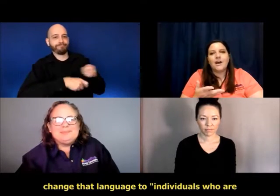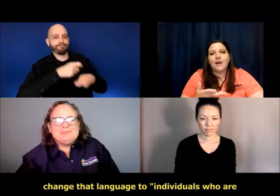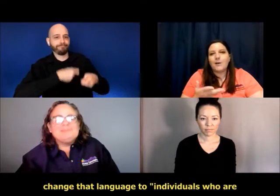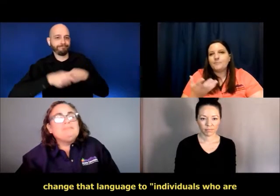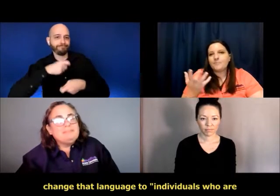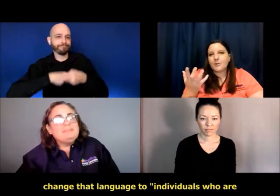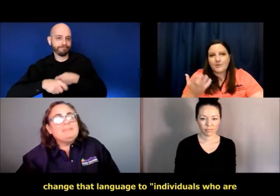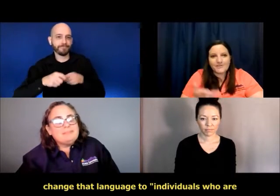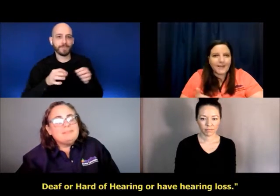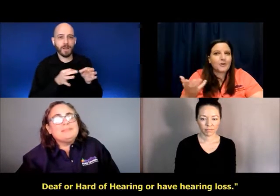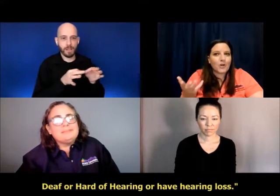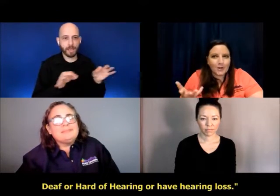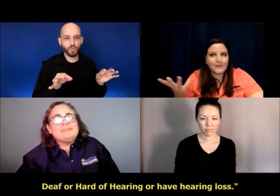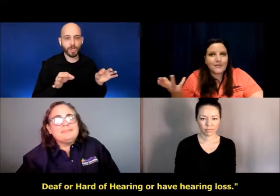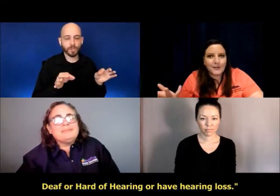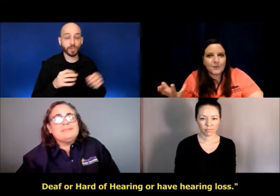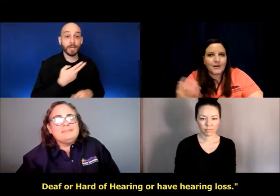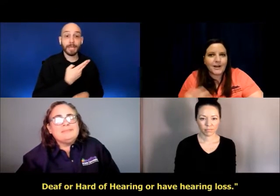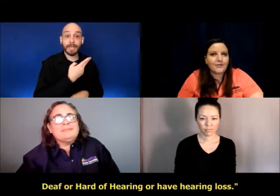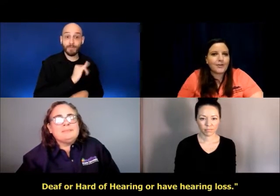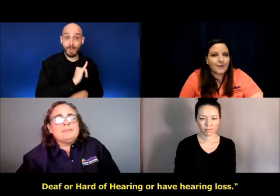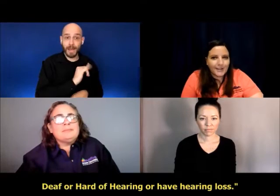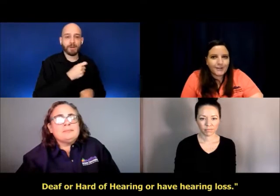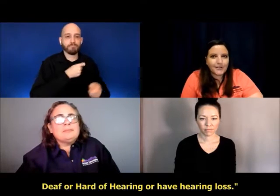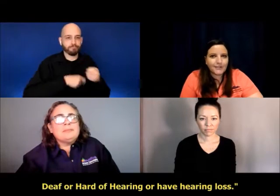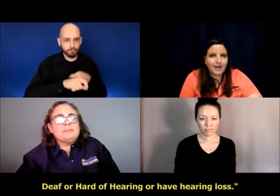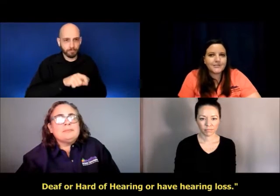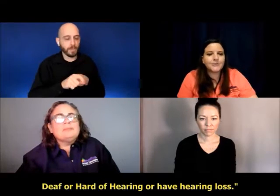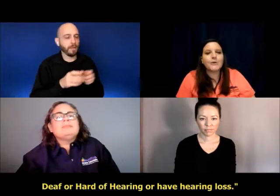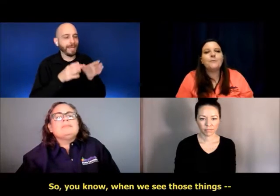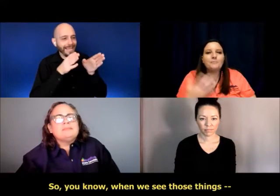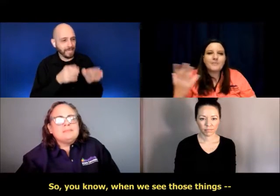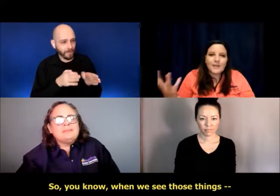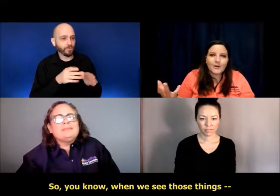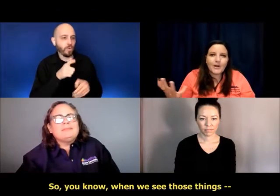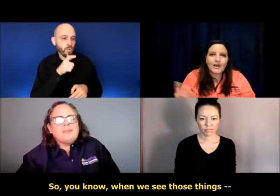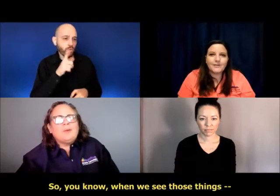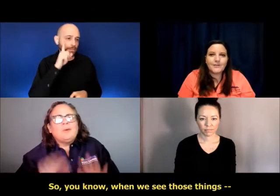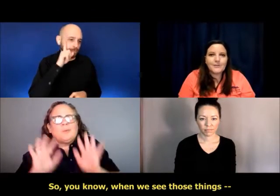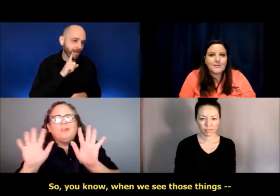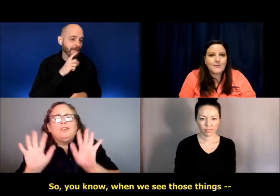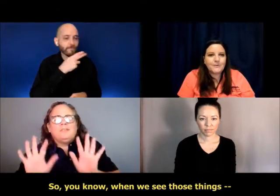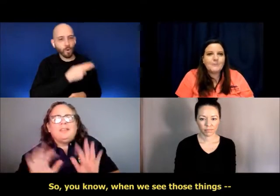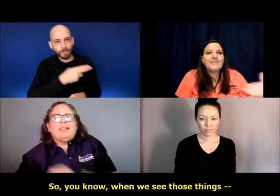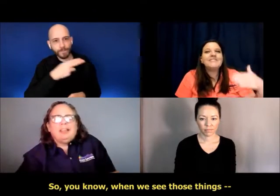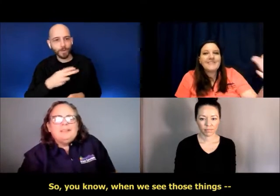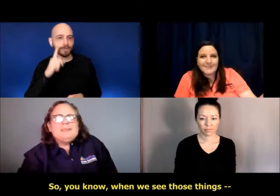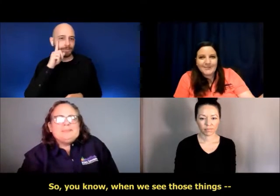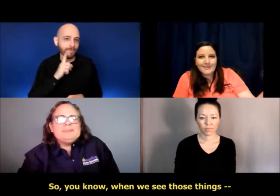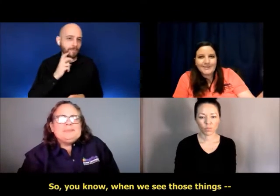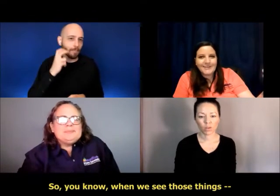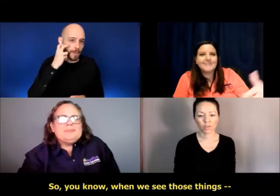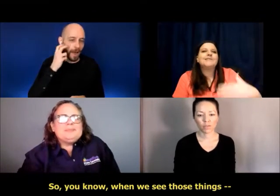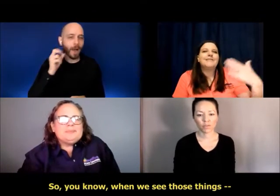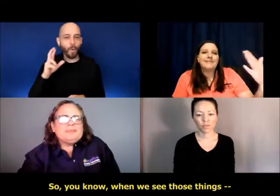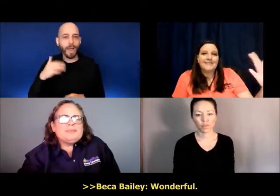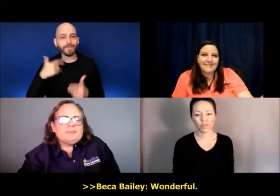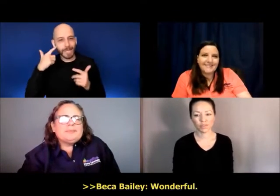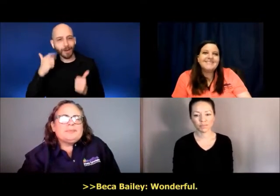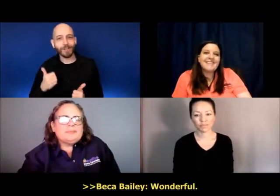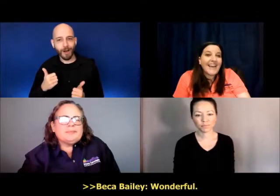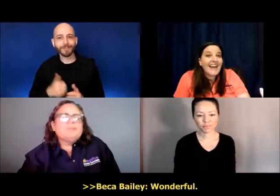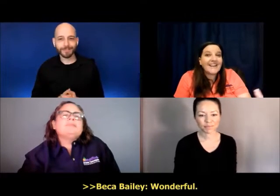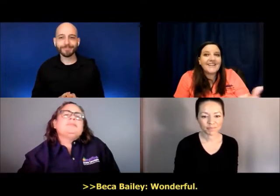um, who are deaf or hard of hearing or have varying hearing loss. So, uh, you know, when we see those things.